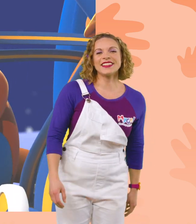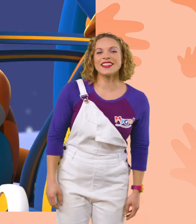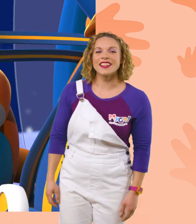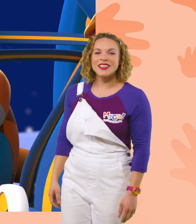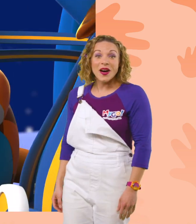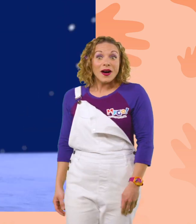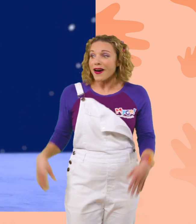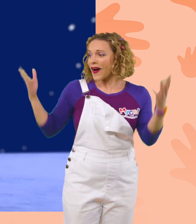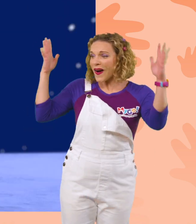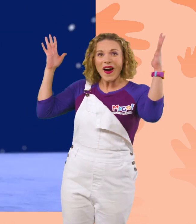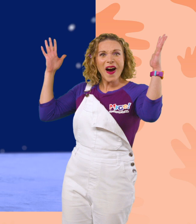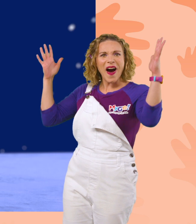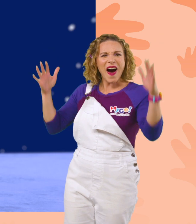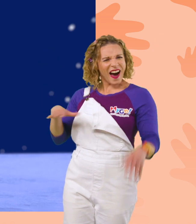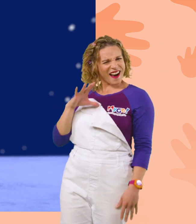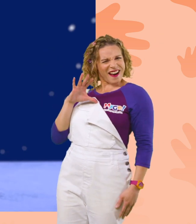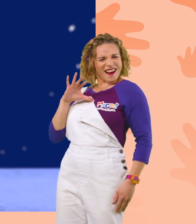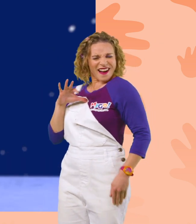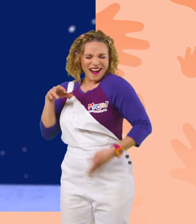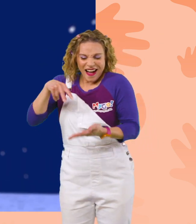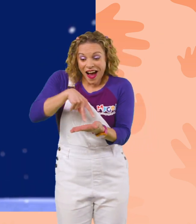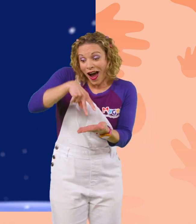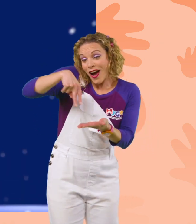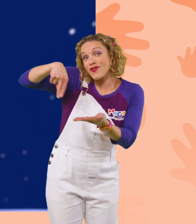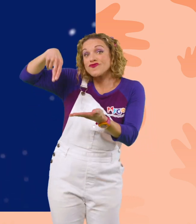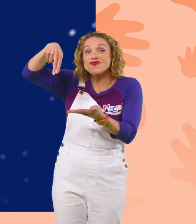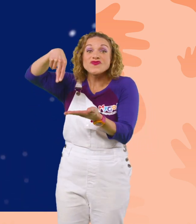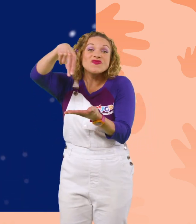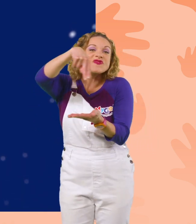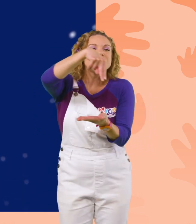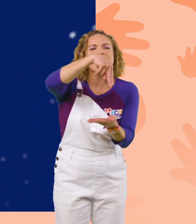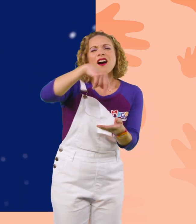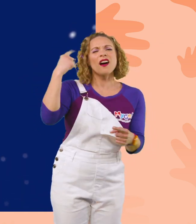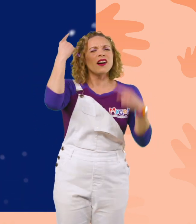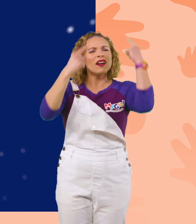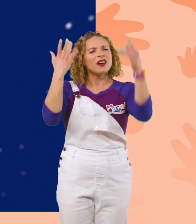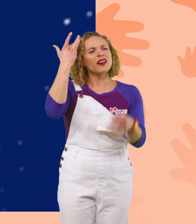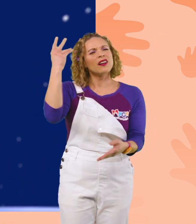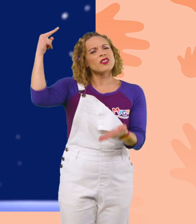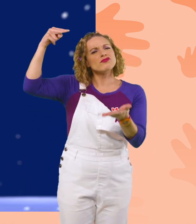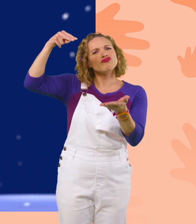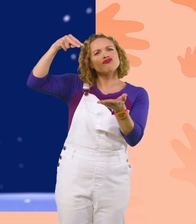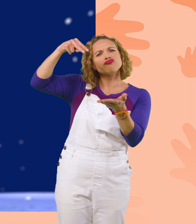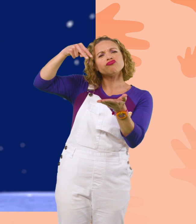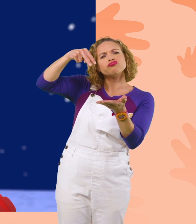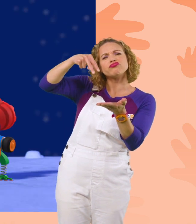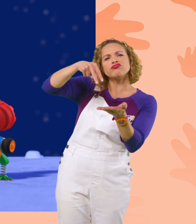Woo-hoo! It's amazing that we're staying up here this long! Why does it take so long to float down?